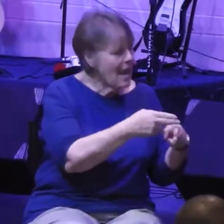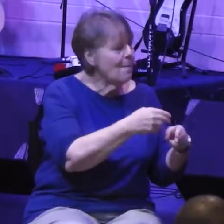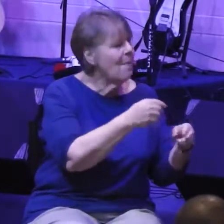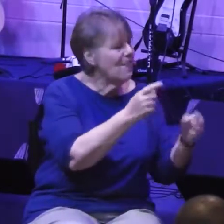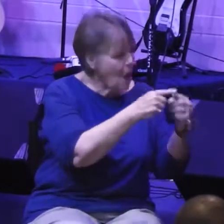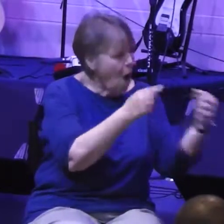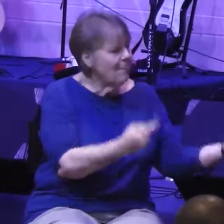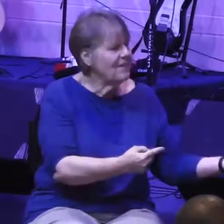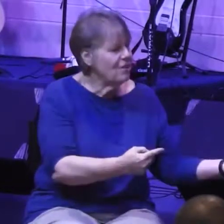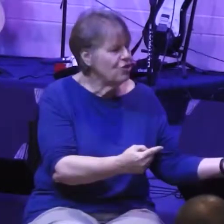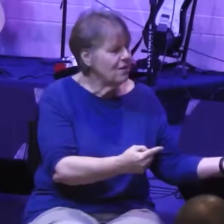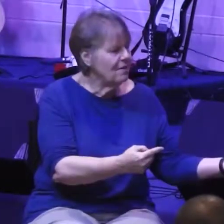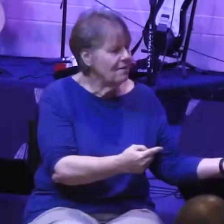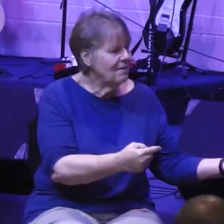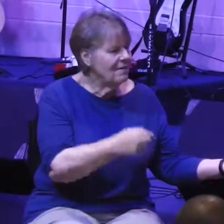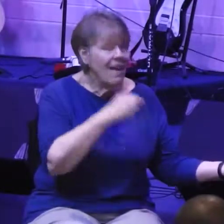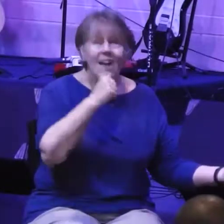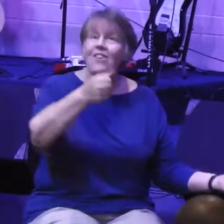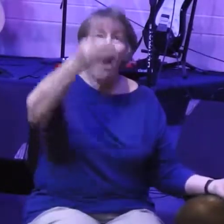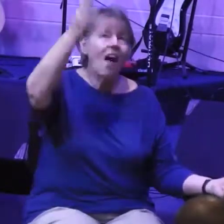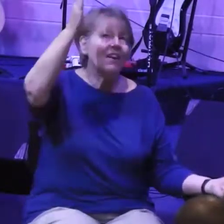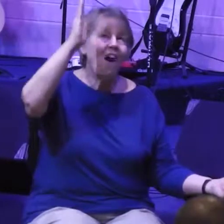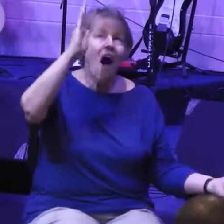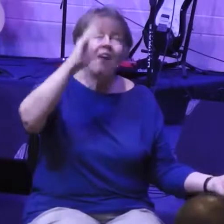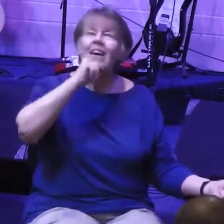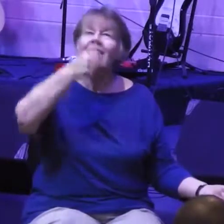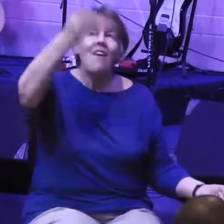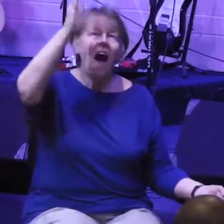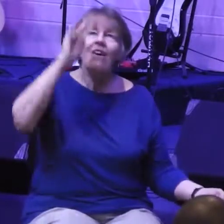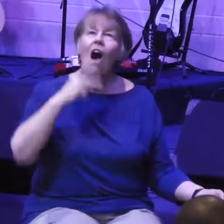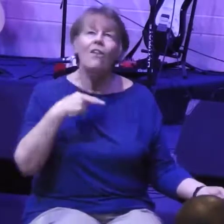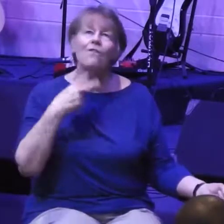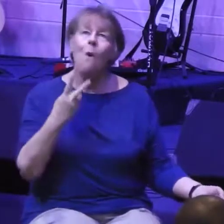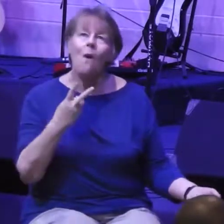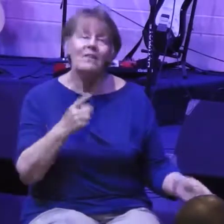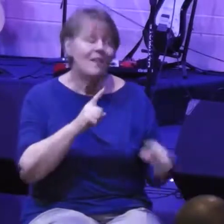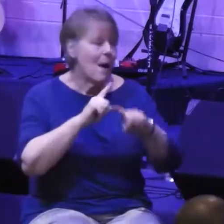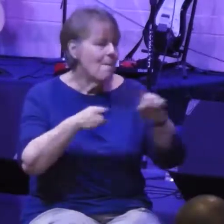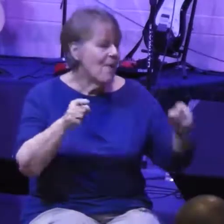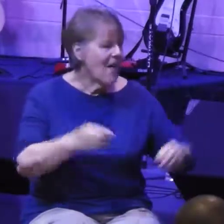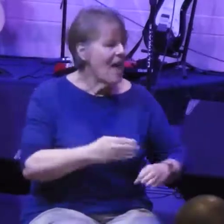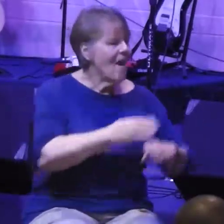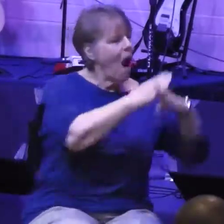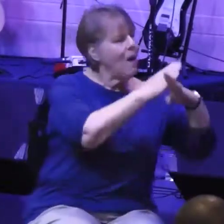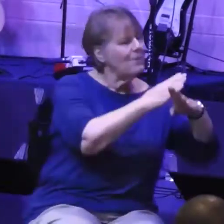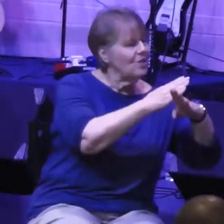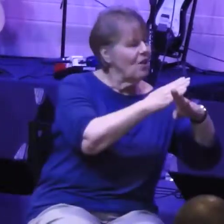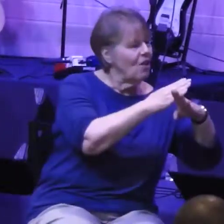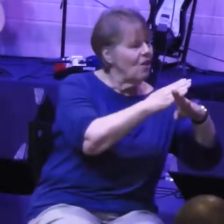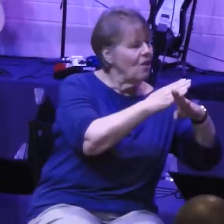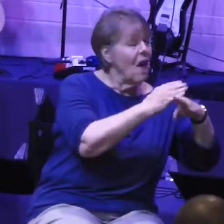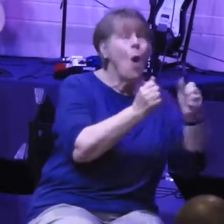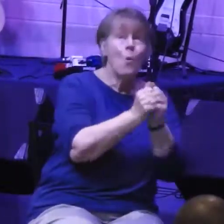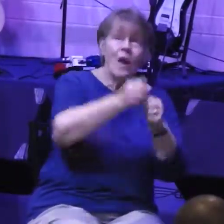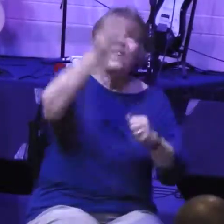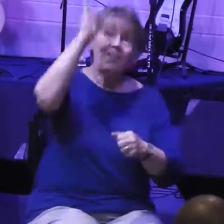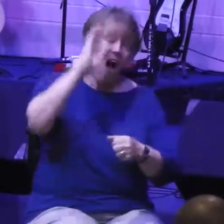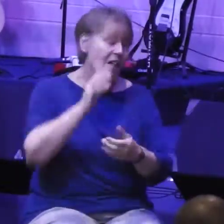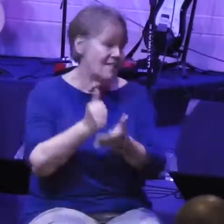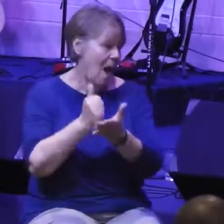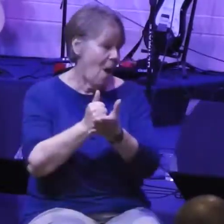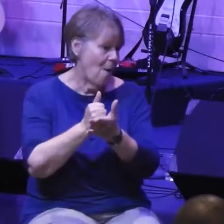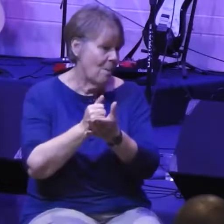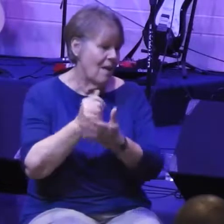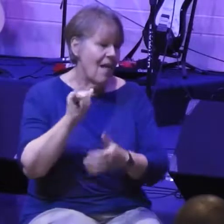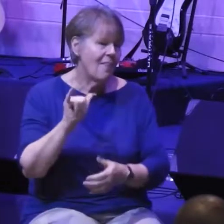not the thing shaping your direction but rather an obstacle in the way that with the help of God like Nehemiah and like the